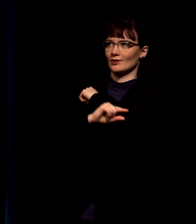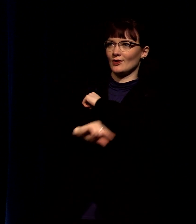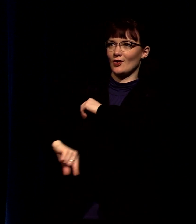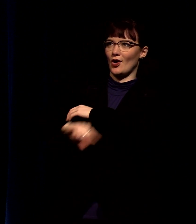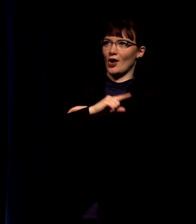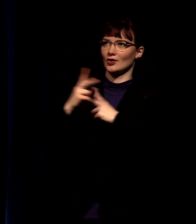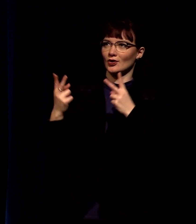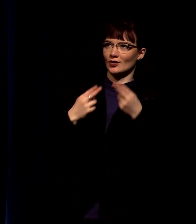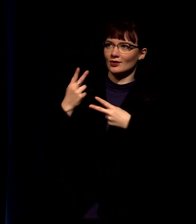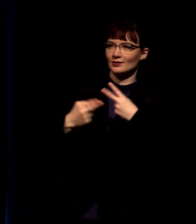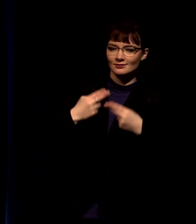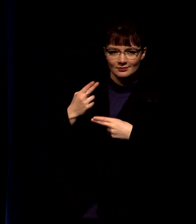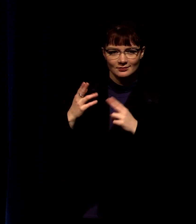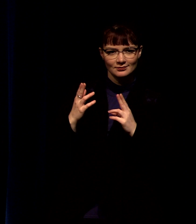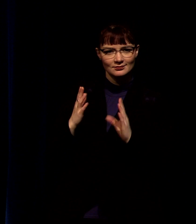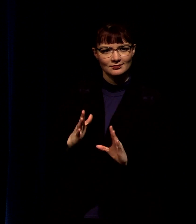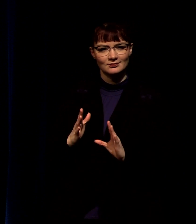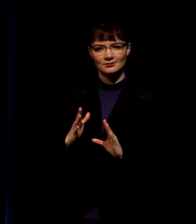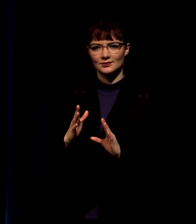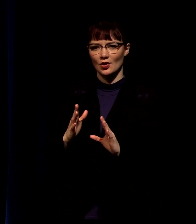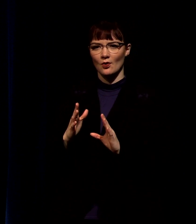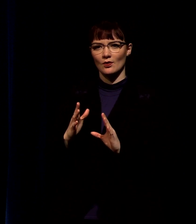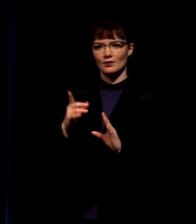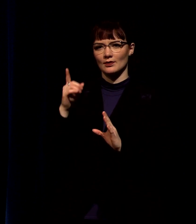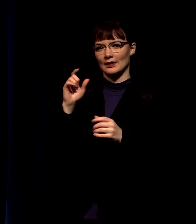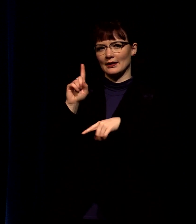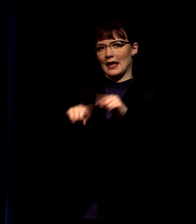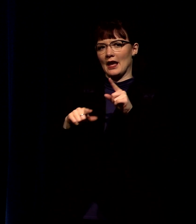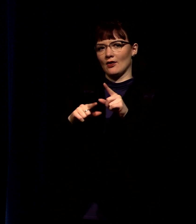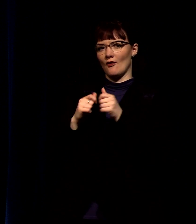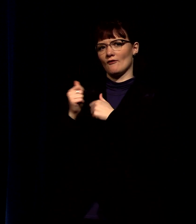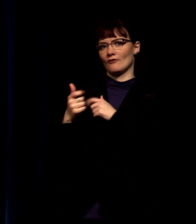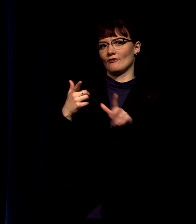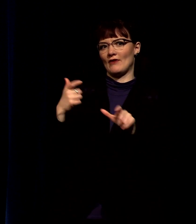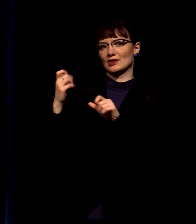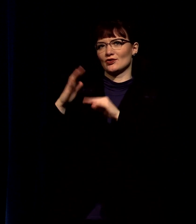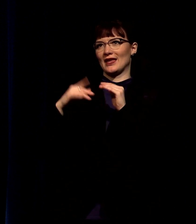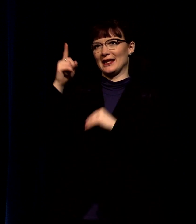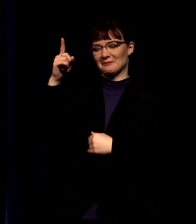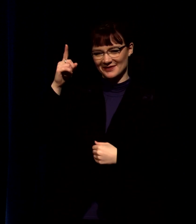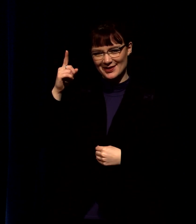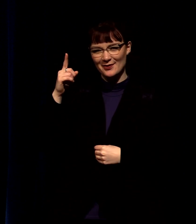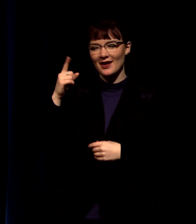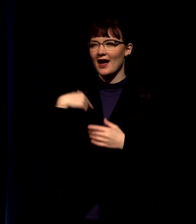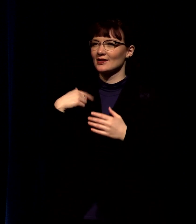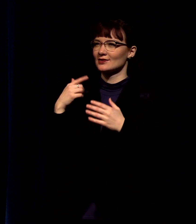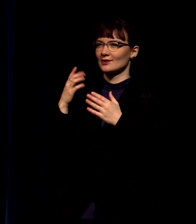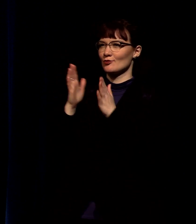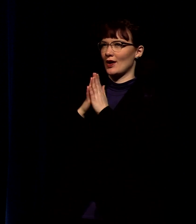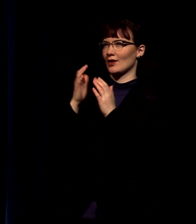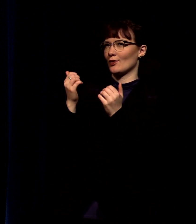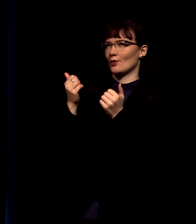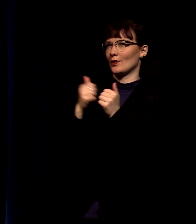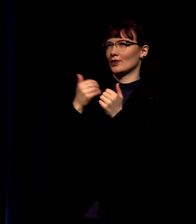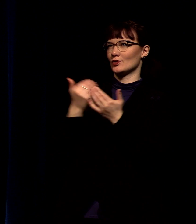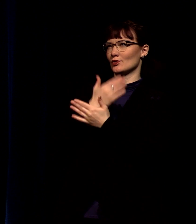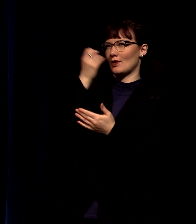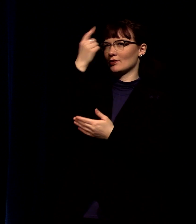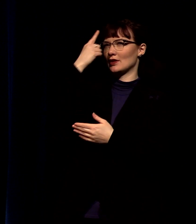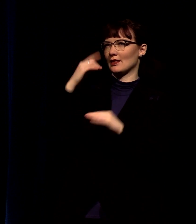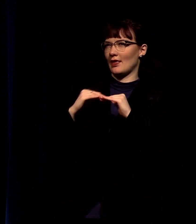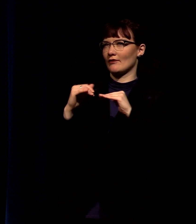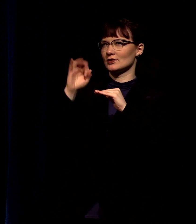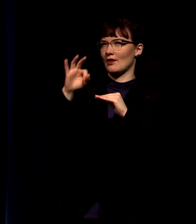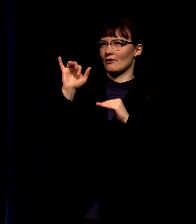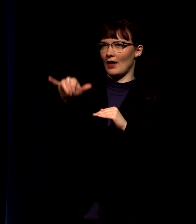that you will be filled with new levels of wisdom as you lead us i bless you i protect you and your family i thank you for